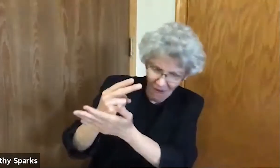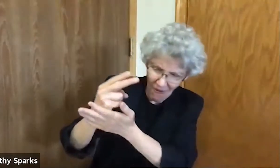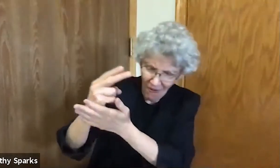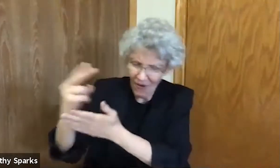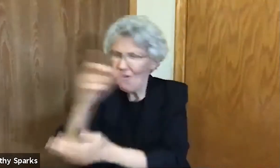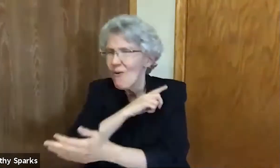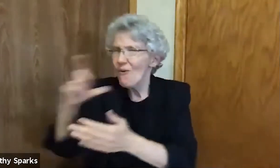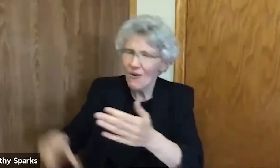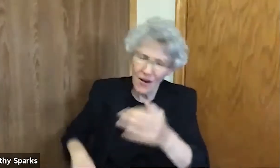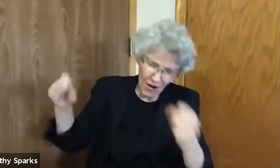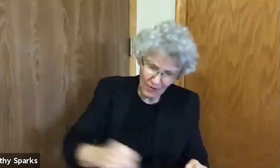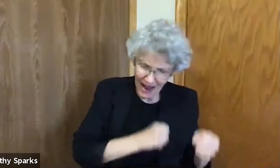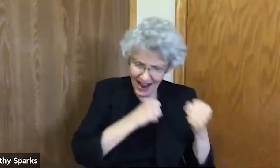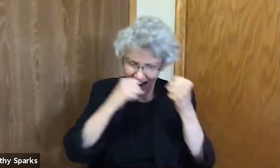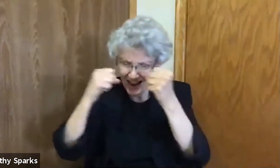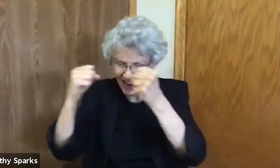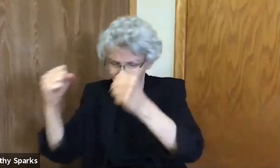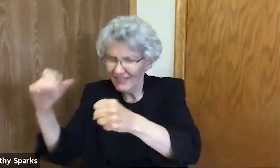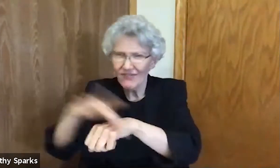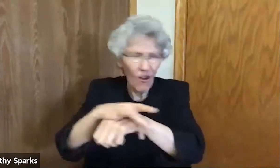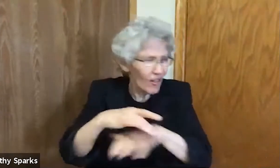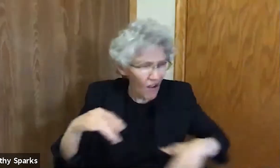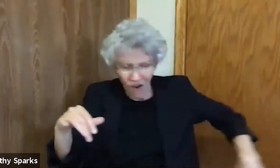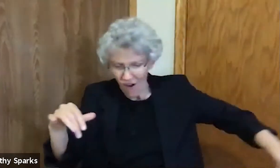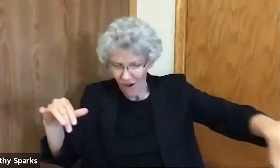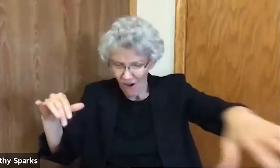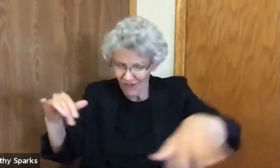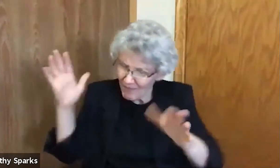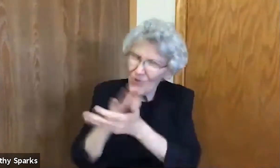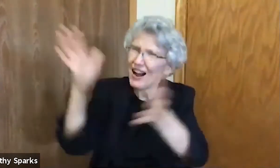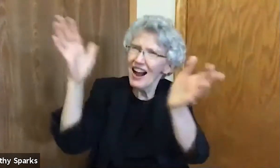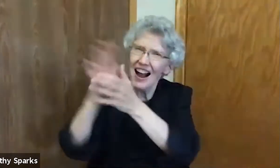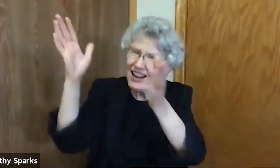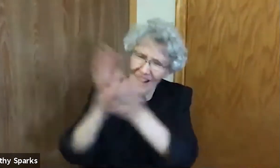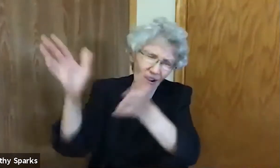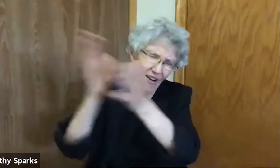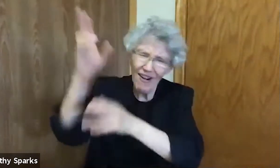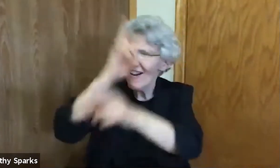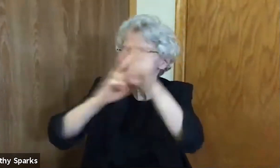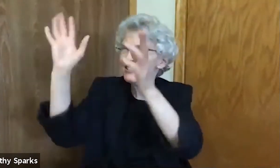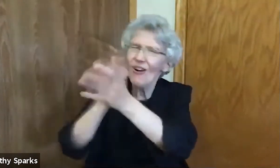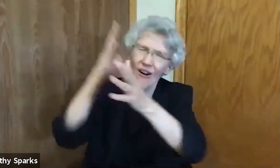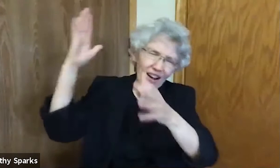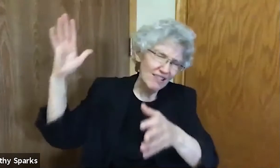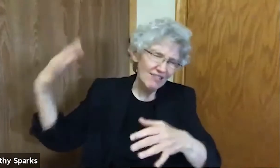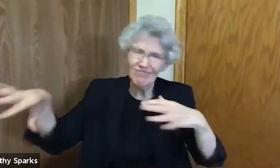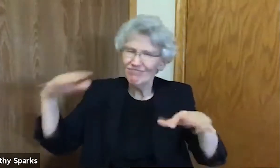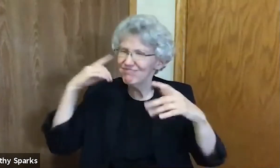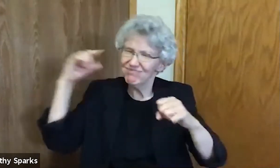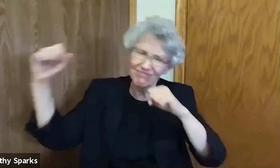As they shouted, holy, holy, holy, holy Lord, all powerful. The earth is filled with your glory.